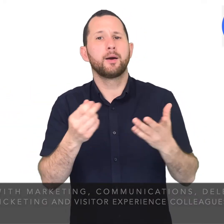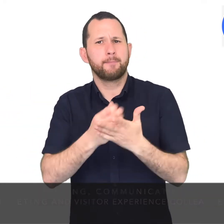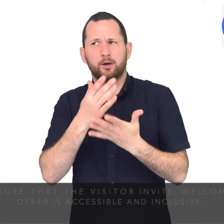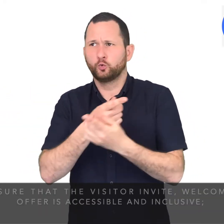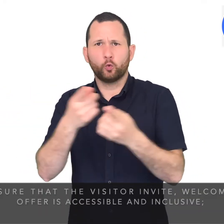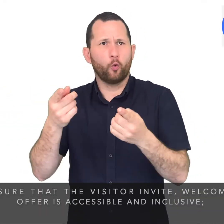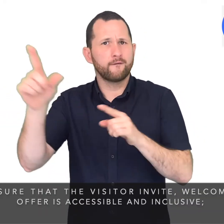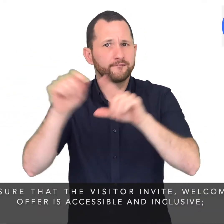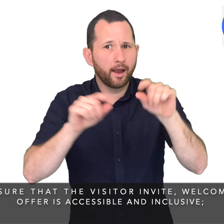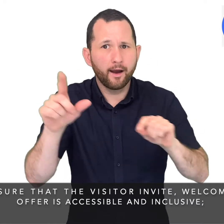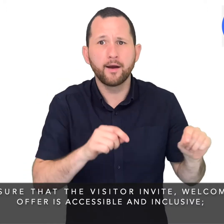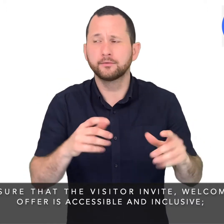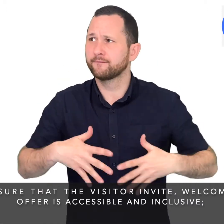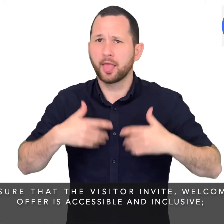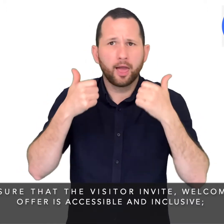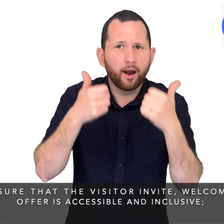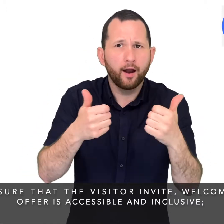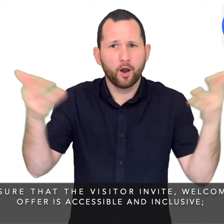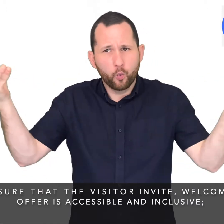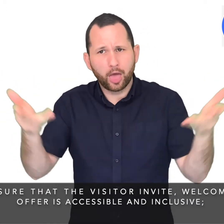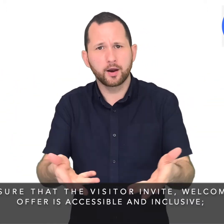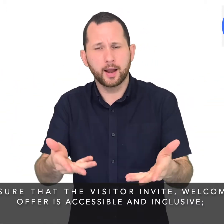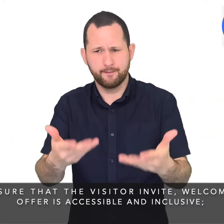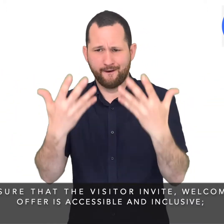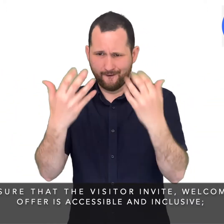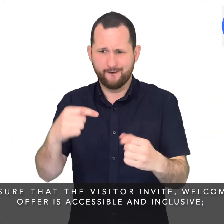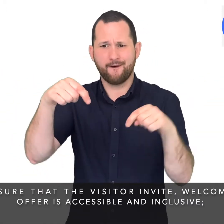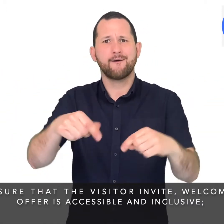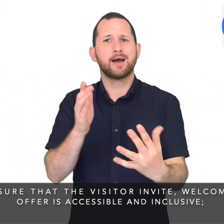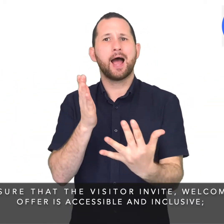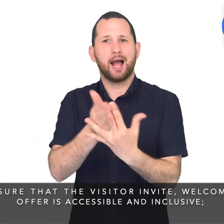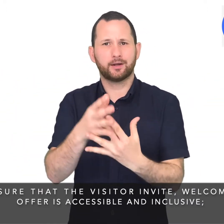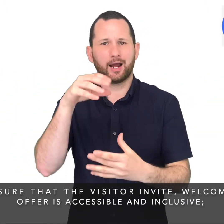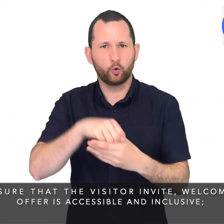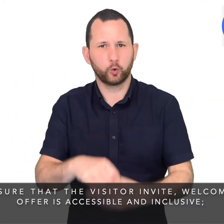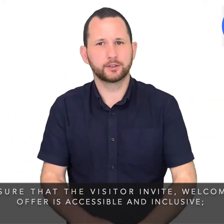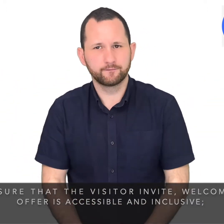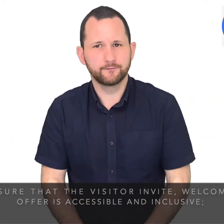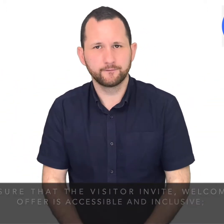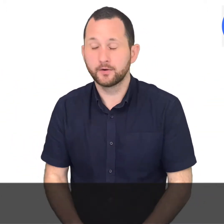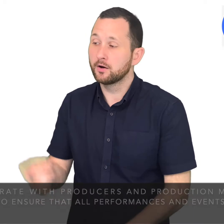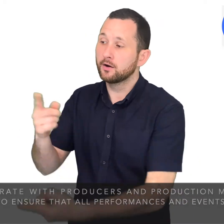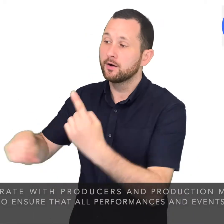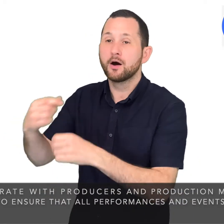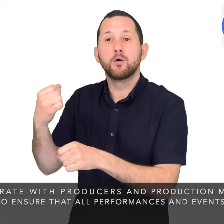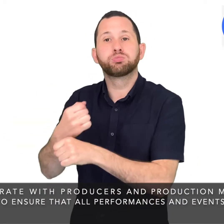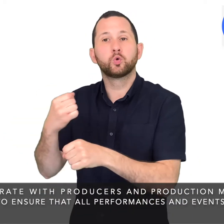to ensure that the visitor invite, welcome and offer is accessible and inclusive Collaborate with